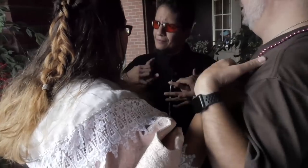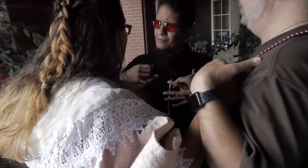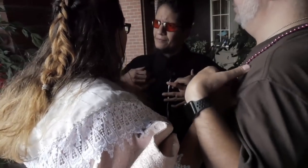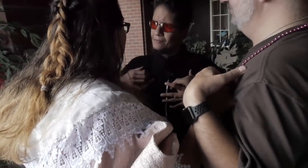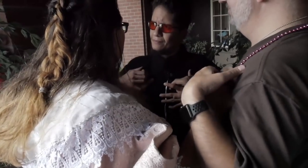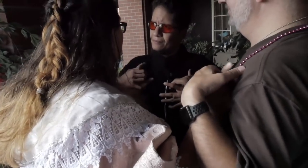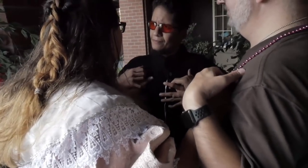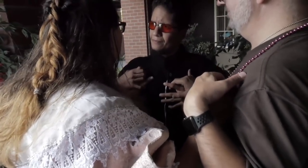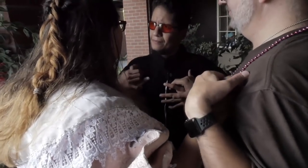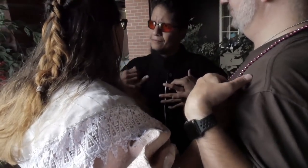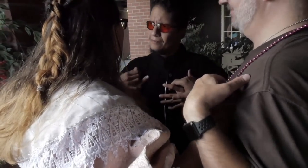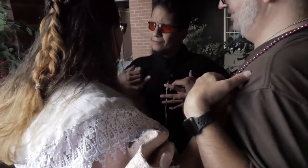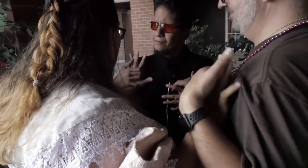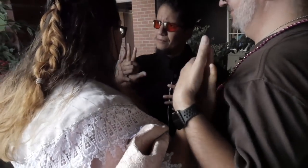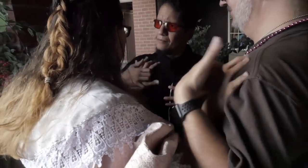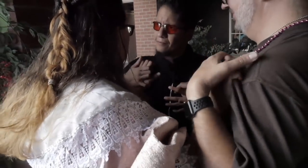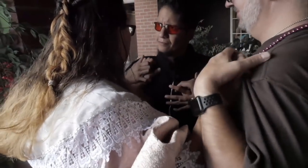Romeo, doff thy name!